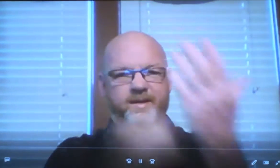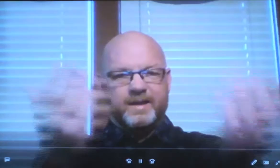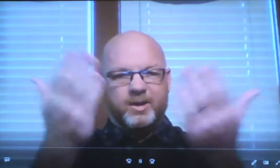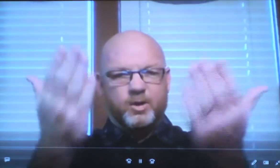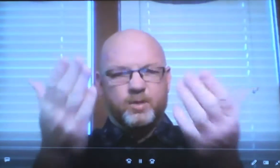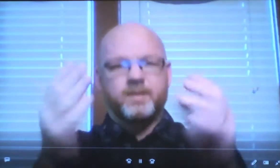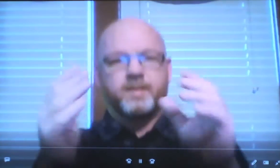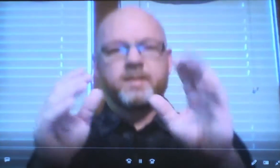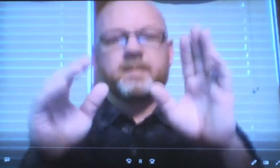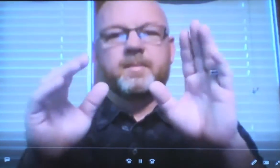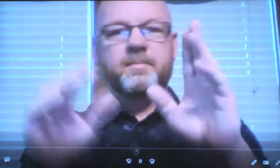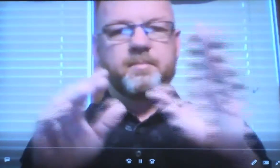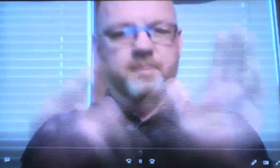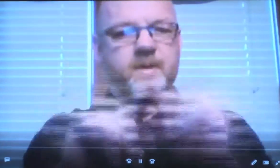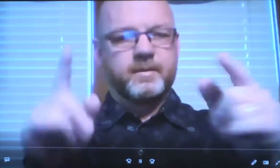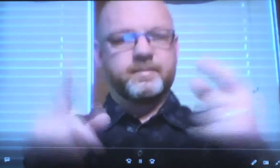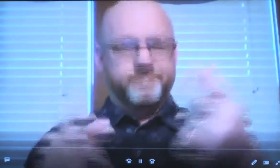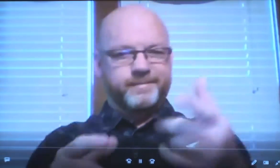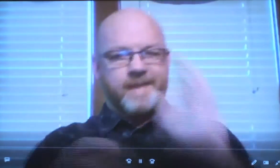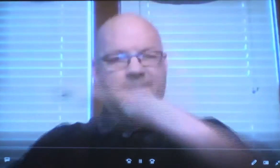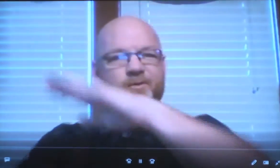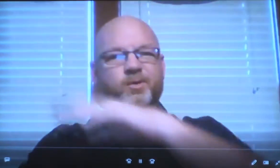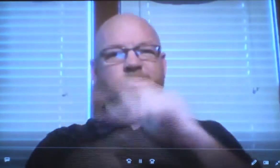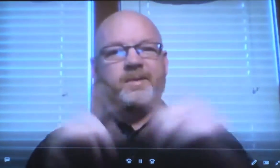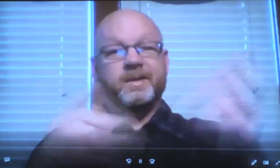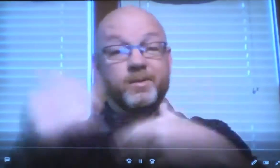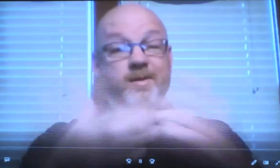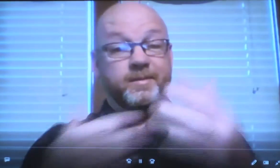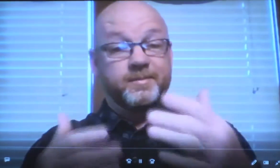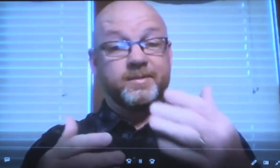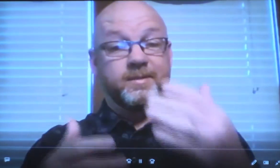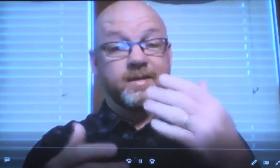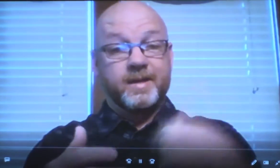I almost said good morning, but it is good morning here, but it will be afternoon.